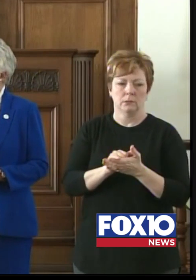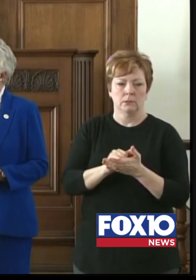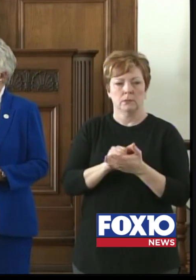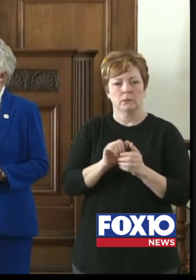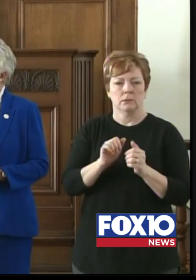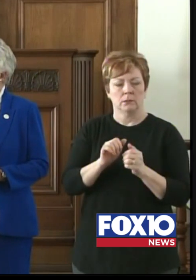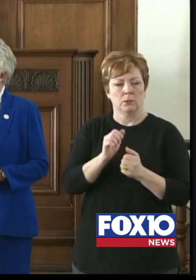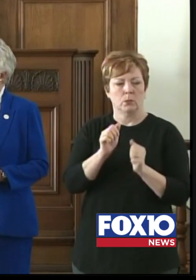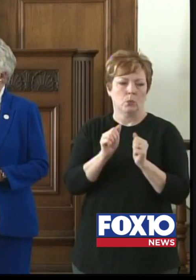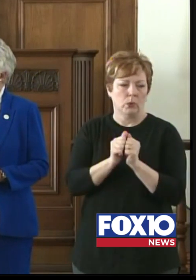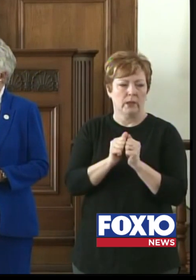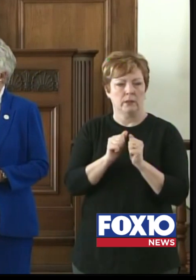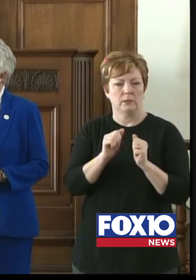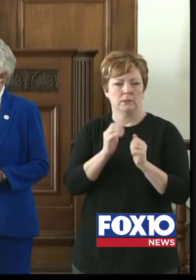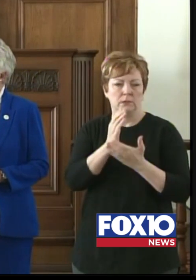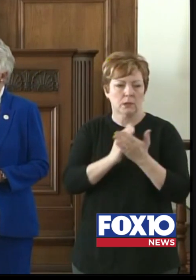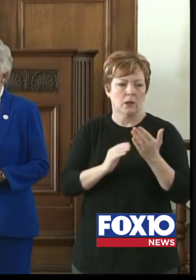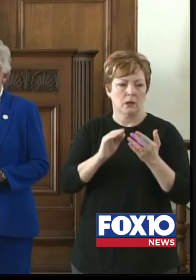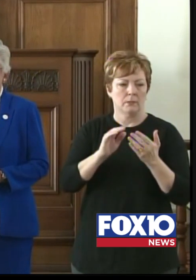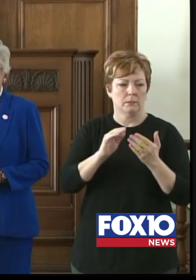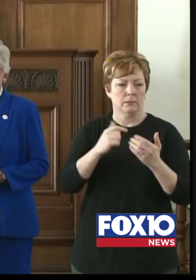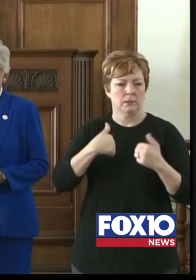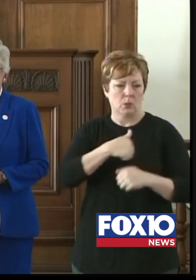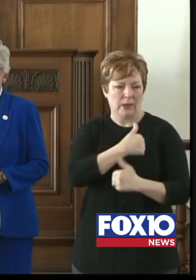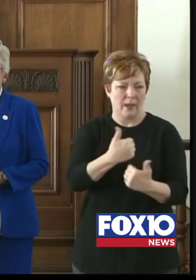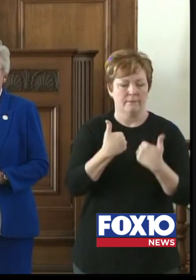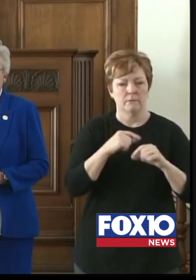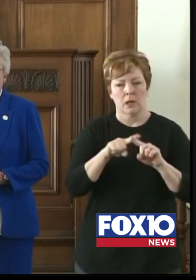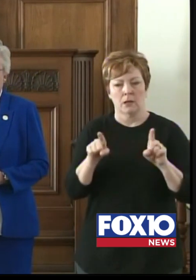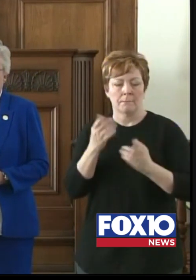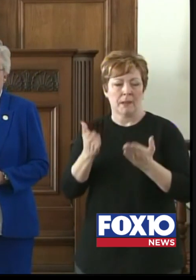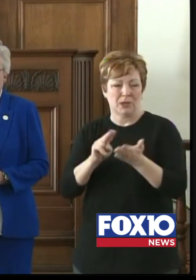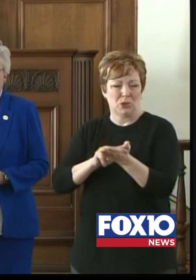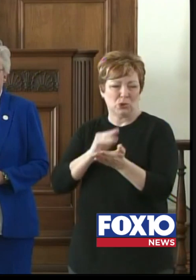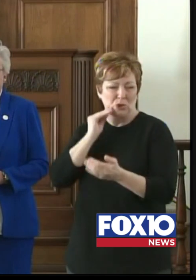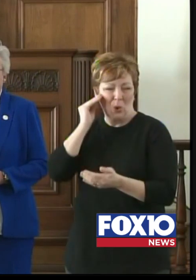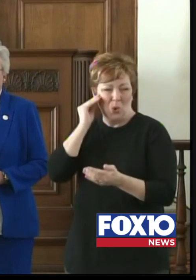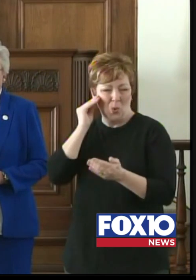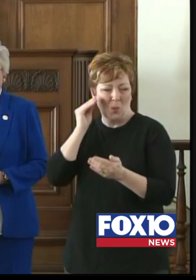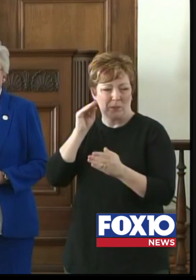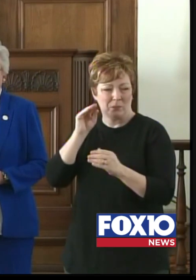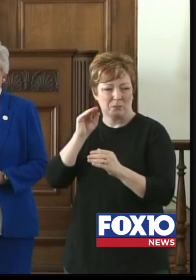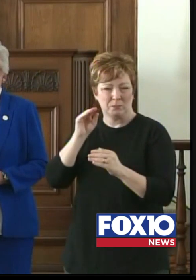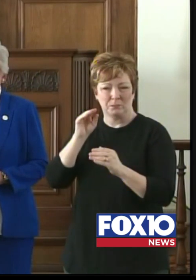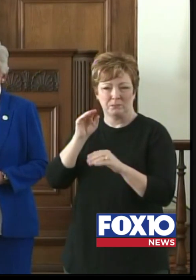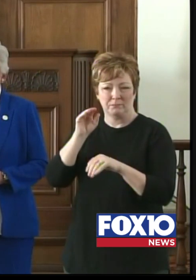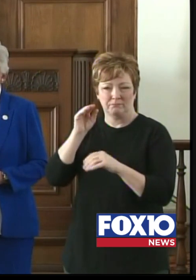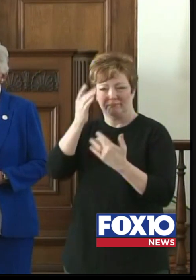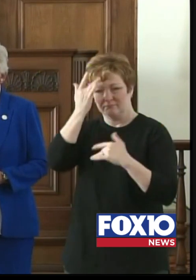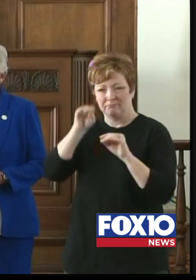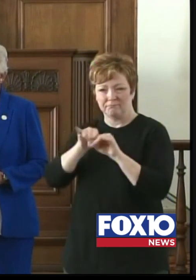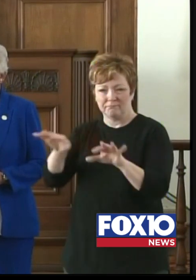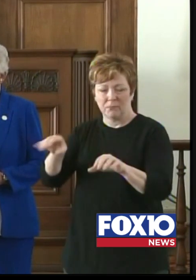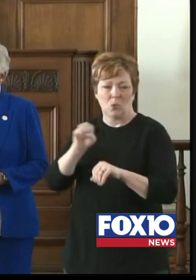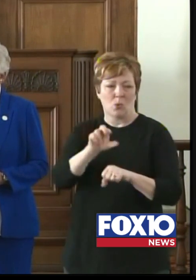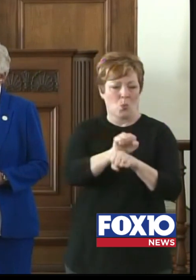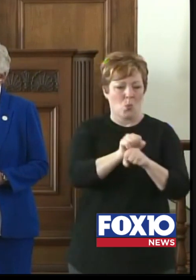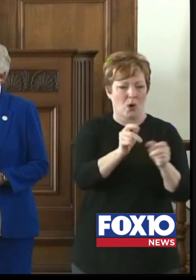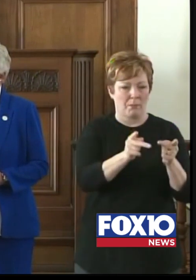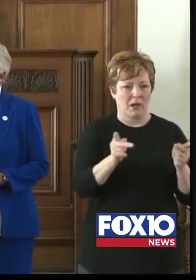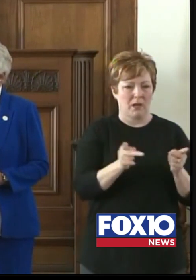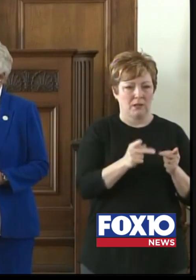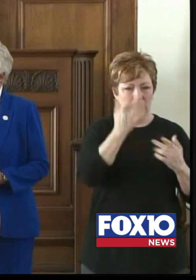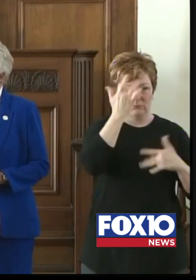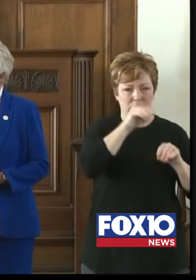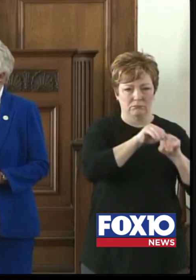occasional outbreak. If you have a nursing home infection, for example, or you have a workplace infection like we've seen recently. And then you